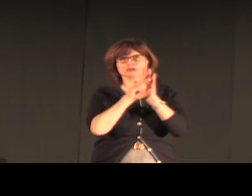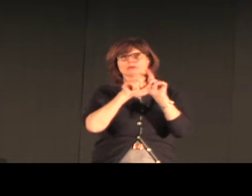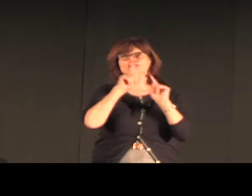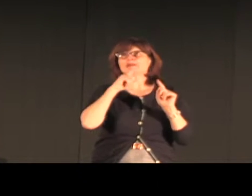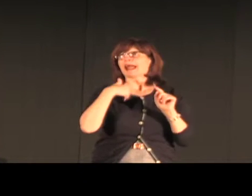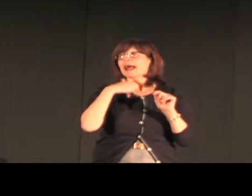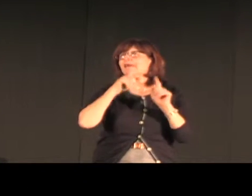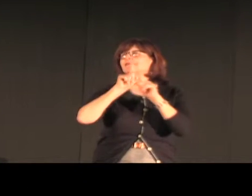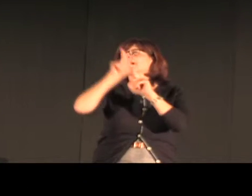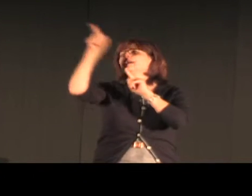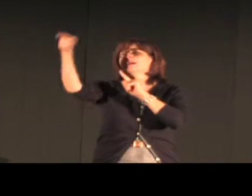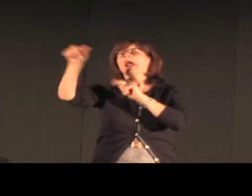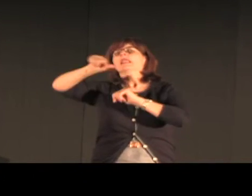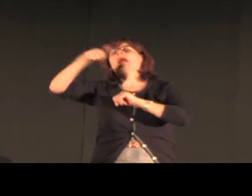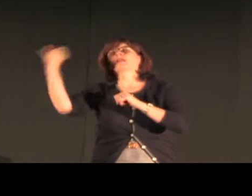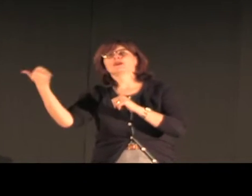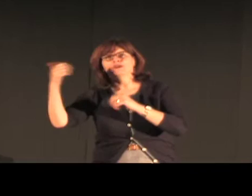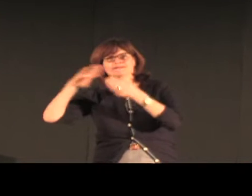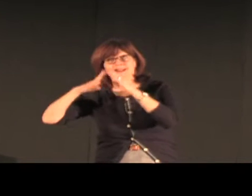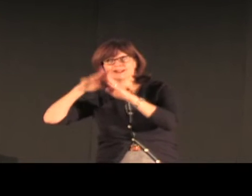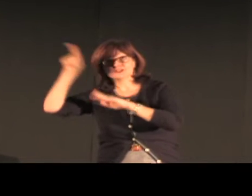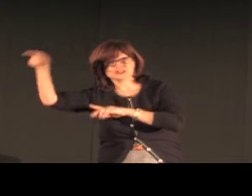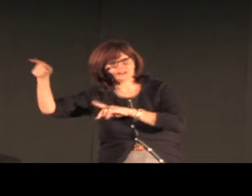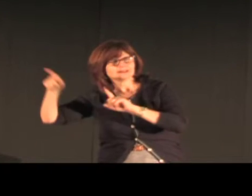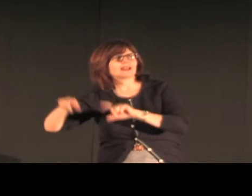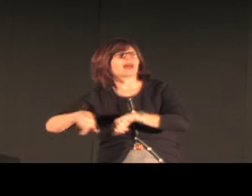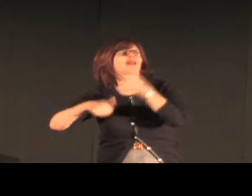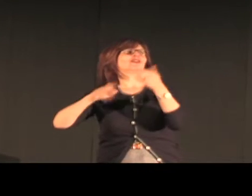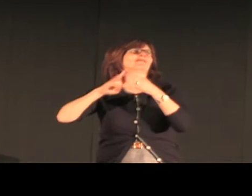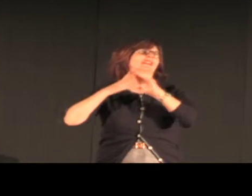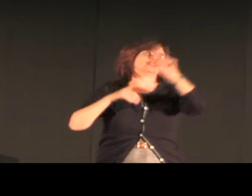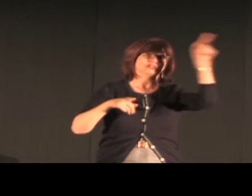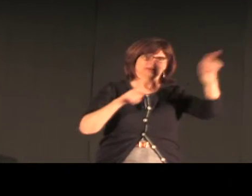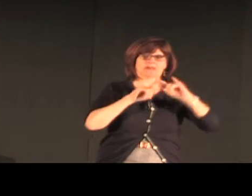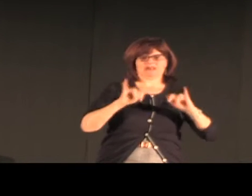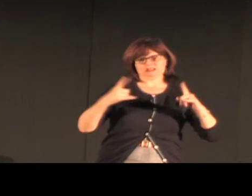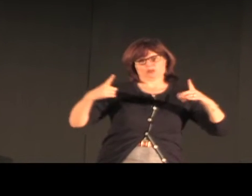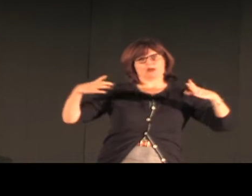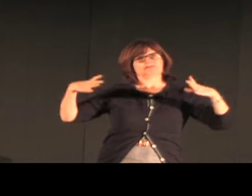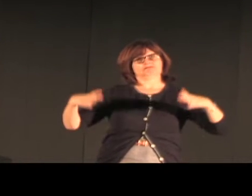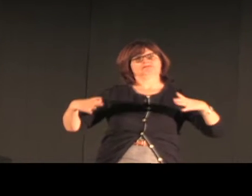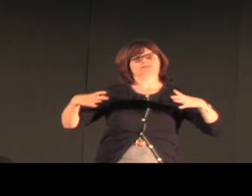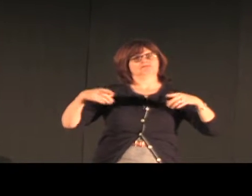You can't really see it in the picture, but there's another village that's far off in the distance.